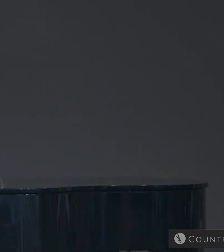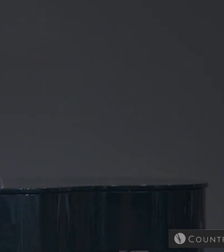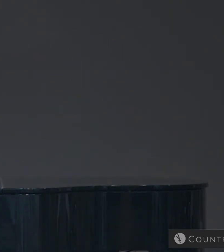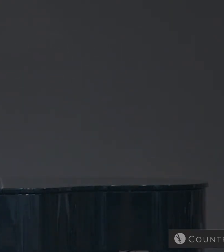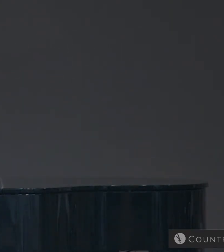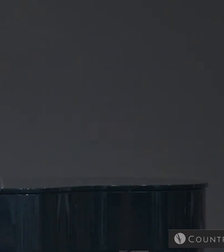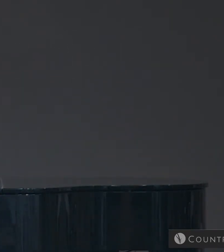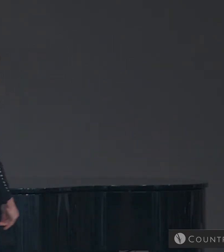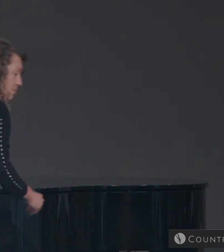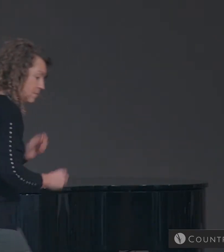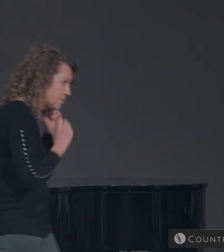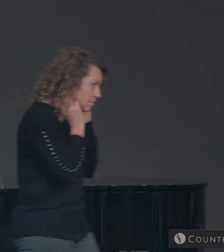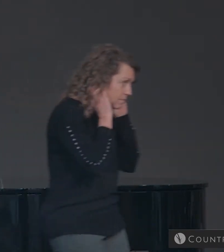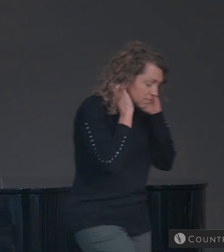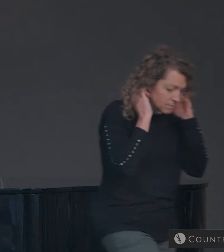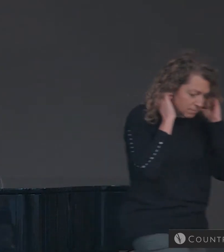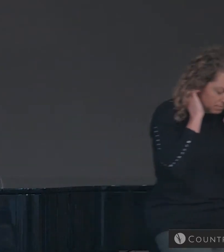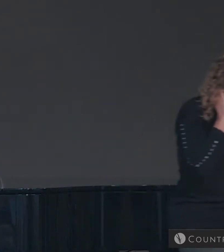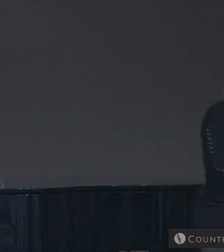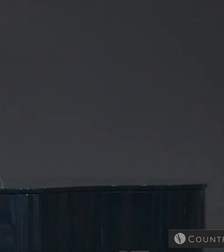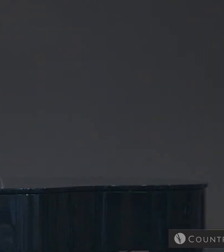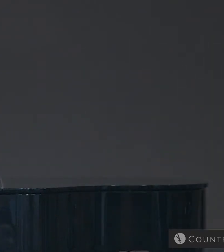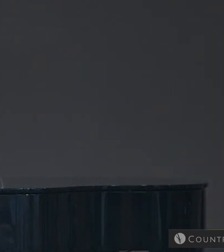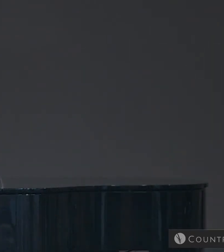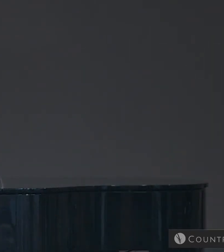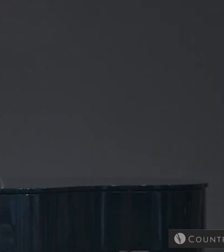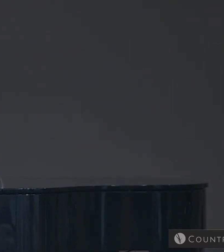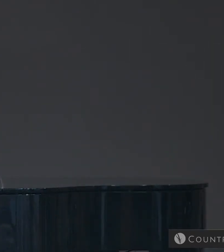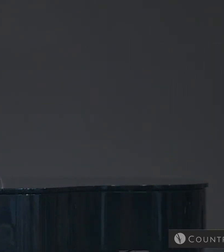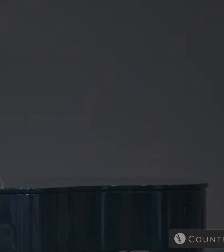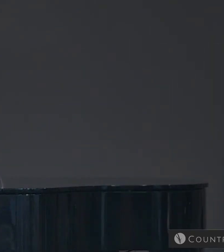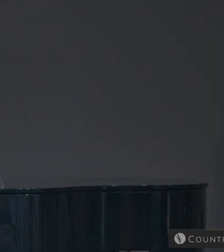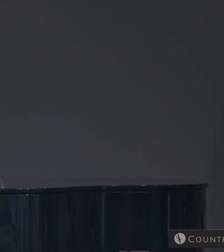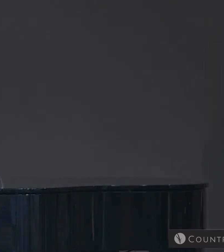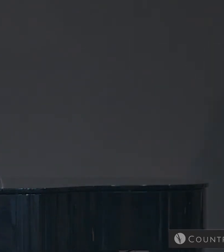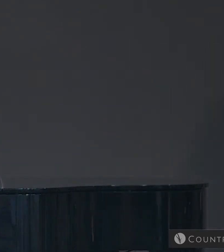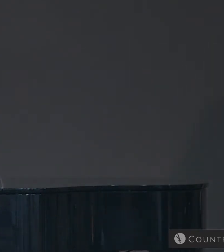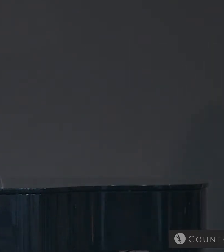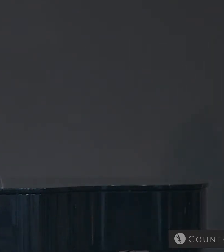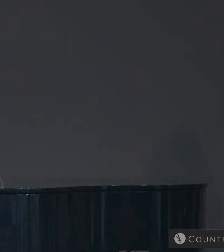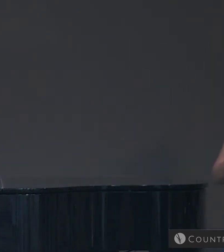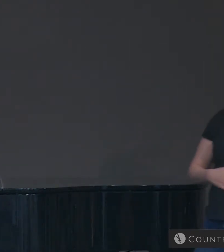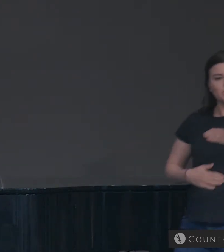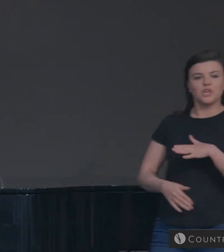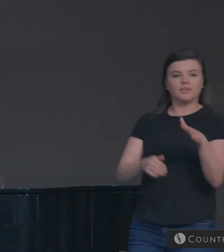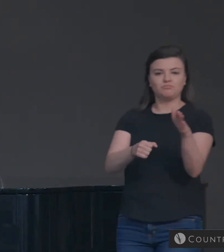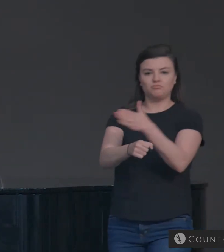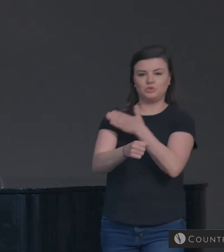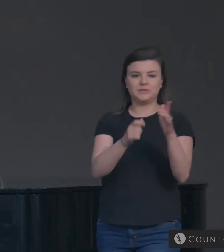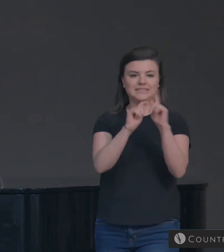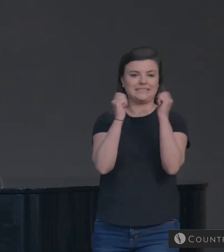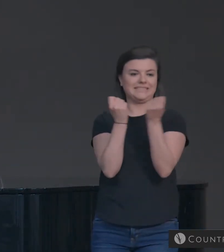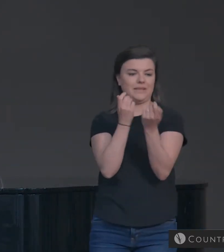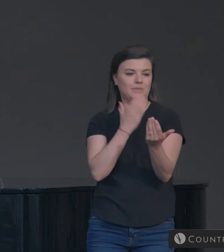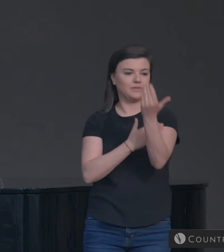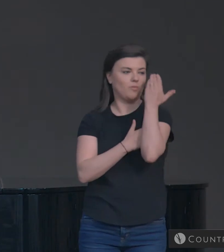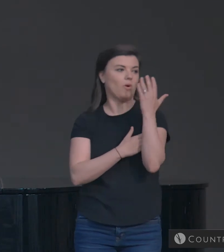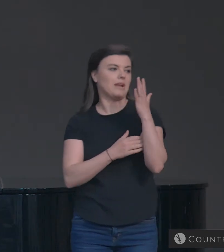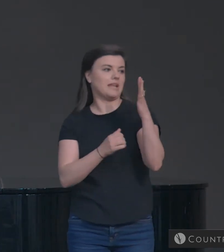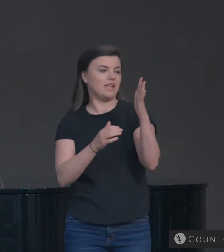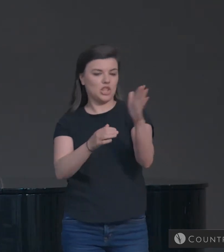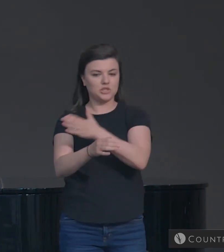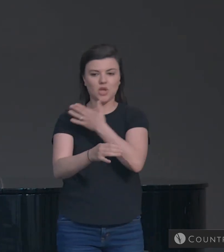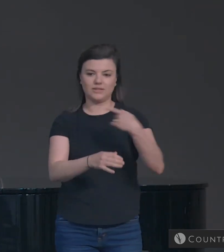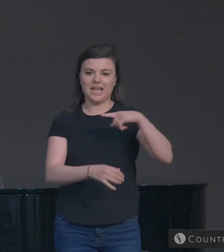I appreciate Andrew and the musicians this morning and the songs that we've